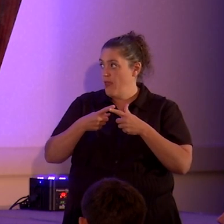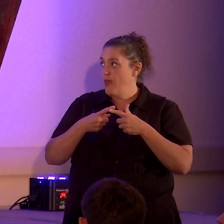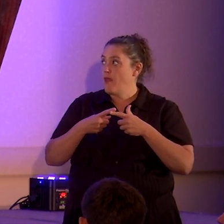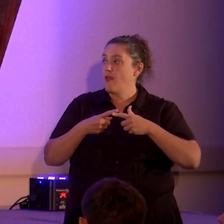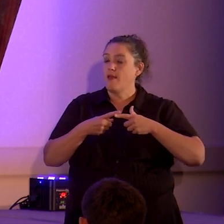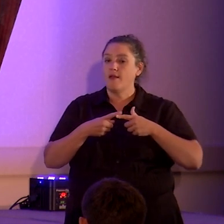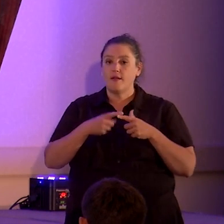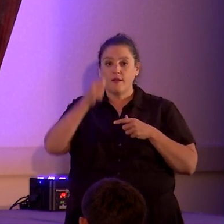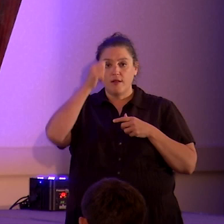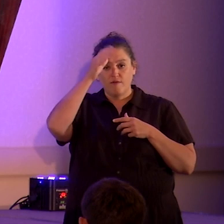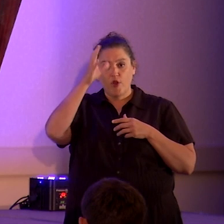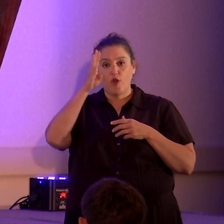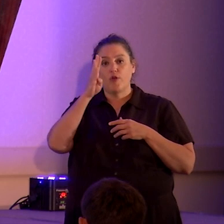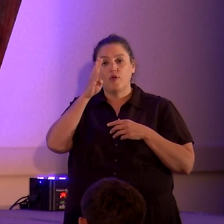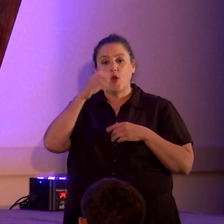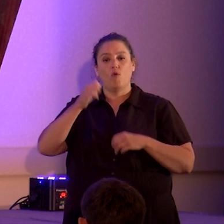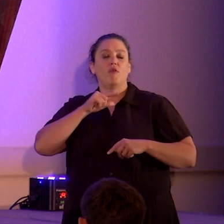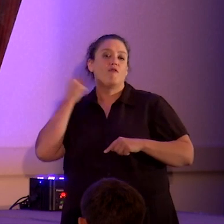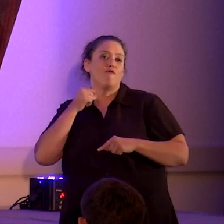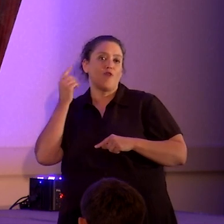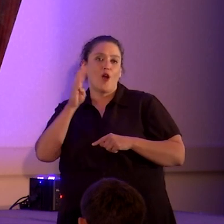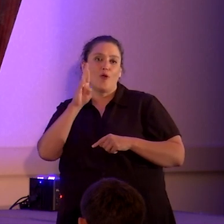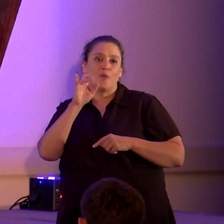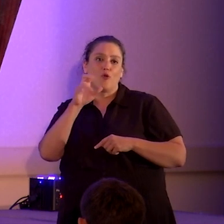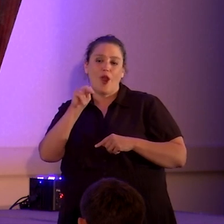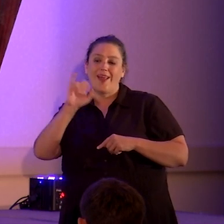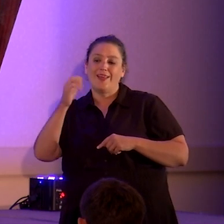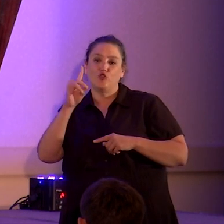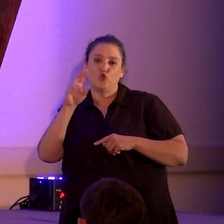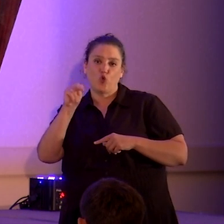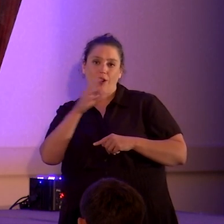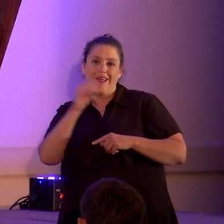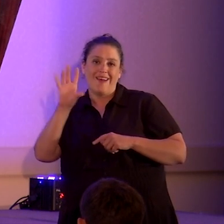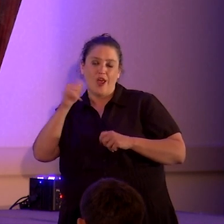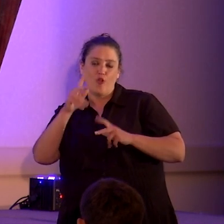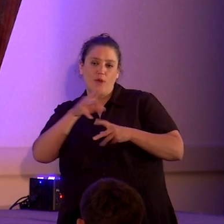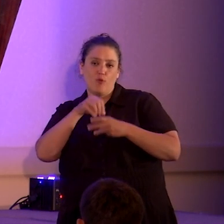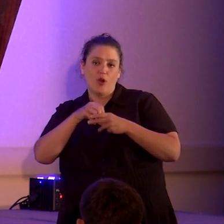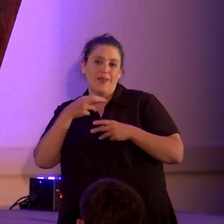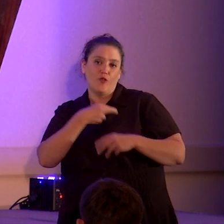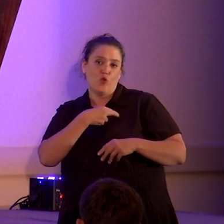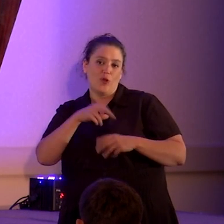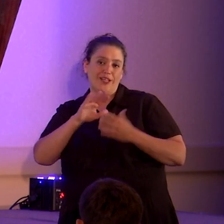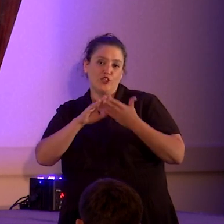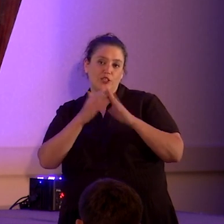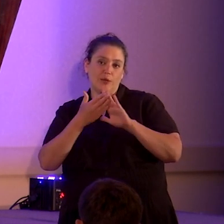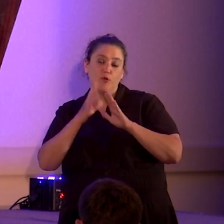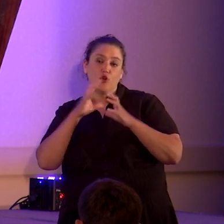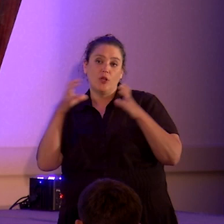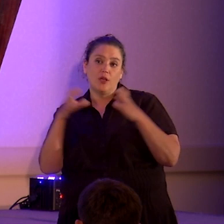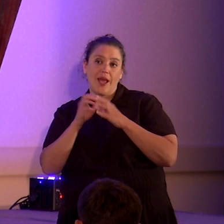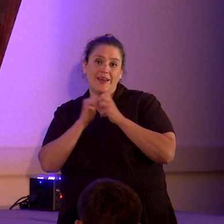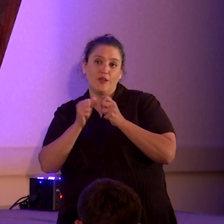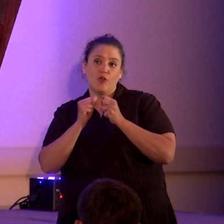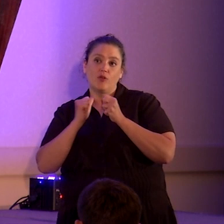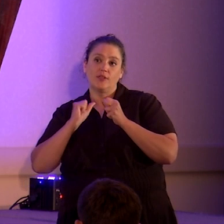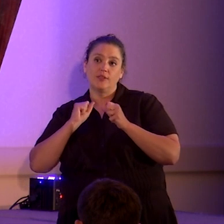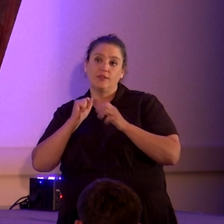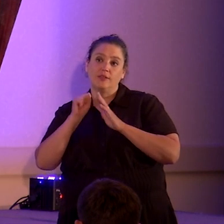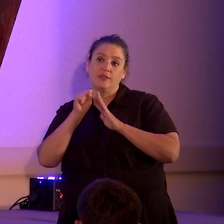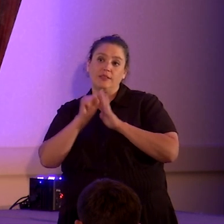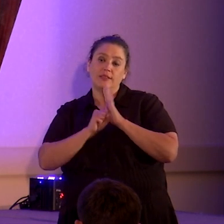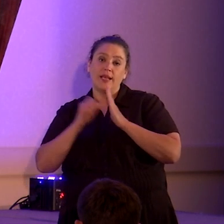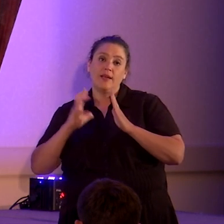Father Brian Jordan and some other individuals in the religious community got together with state officials and Port Authority